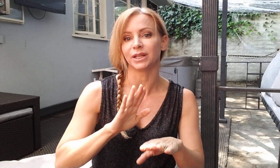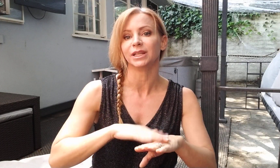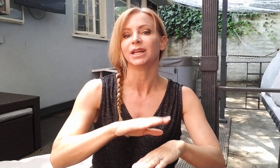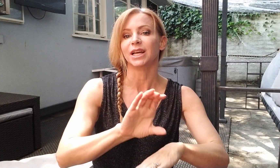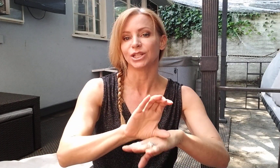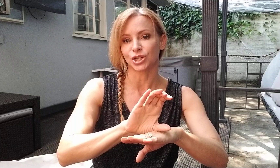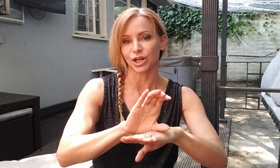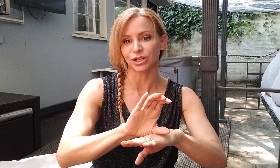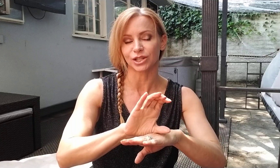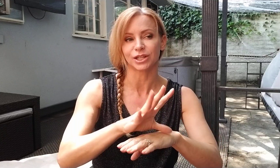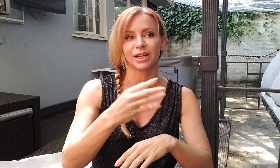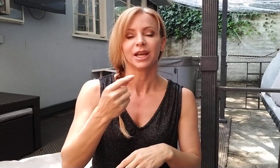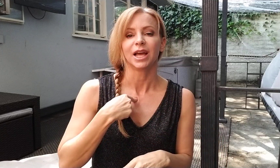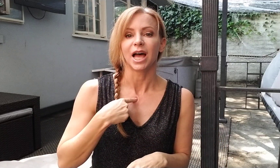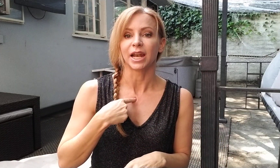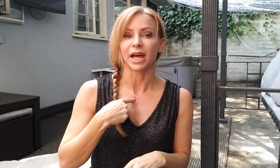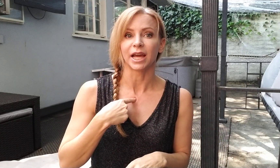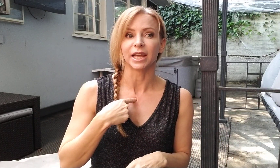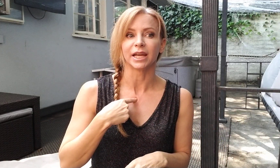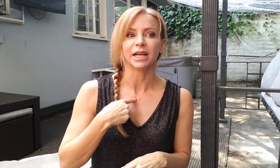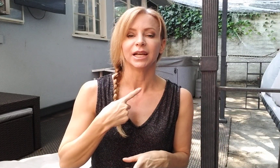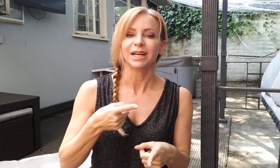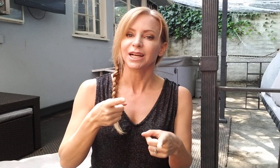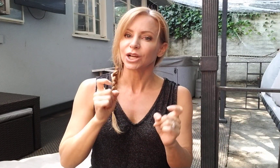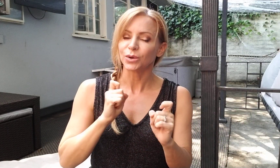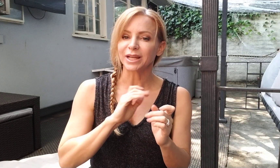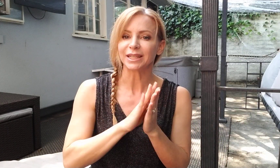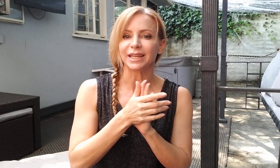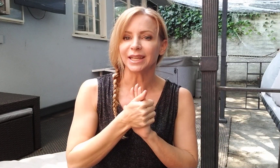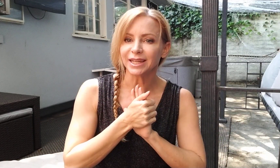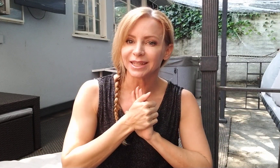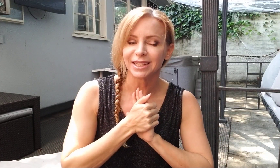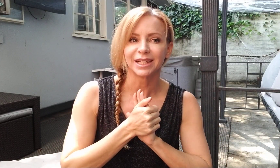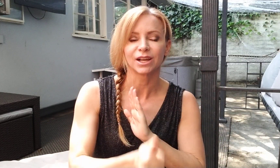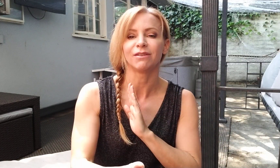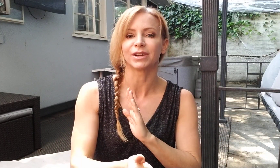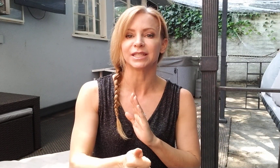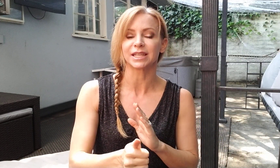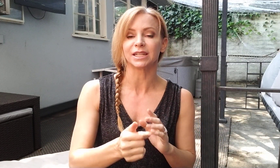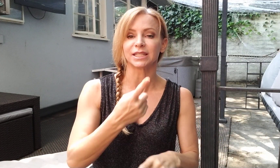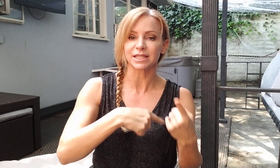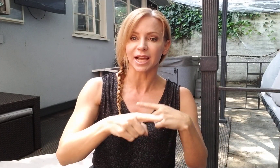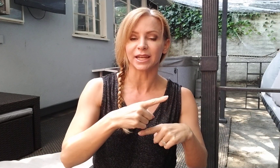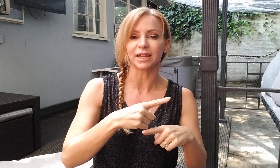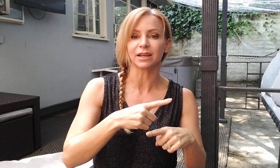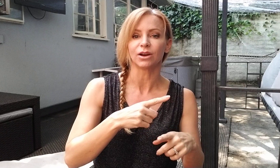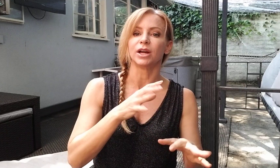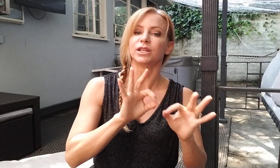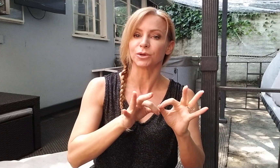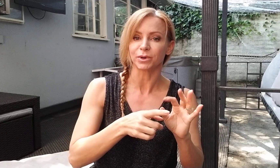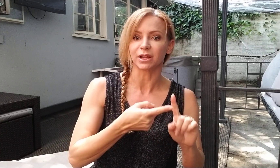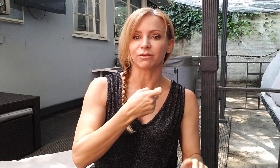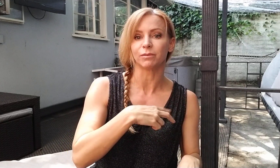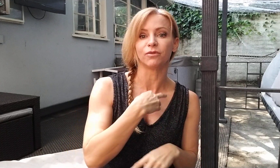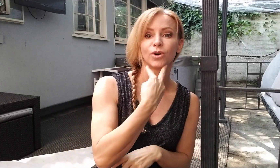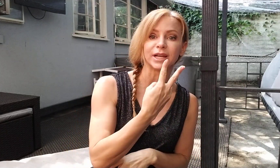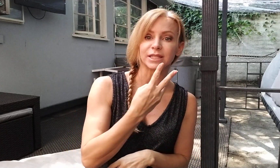the church and I quickly got very skilled at signing and interpreting from voice